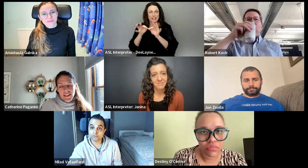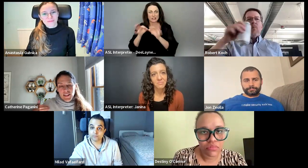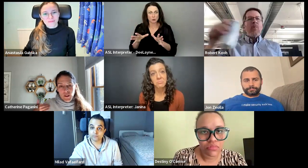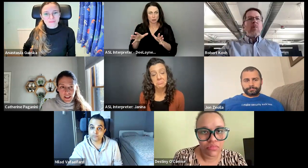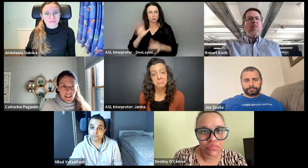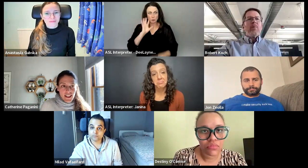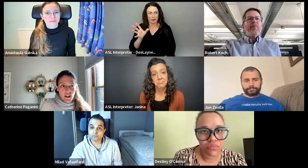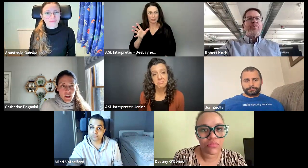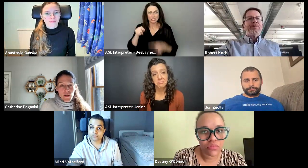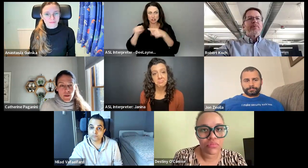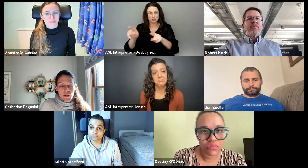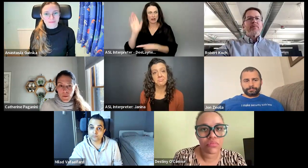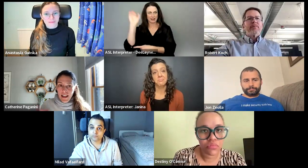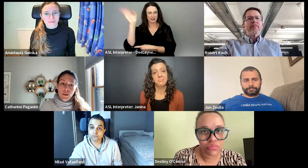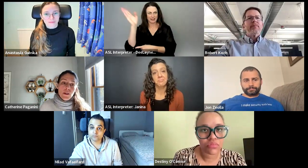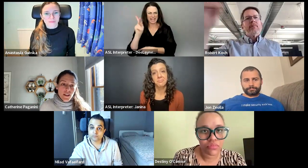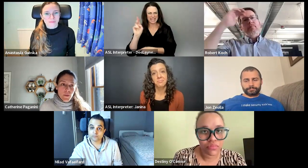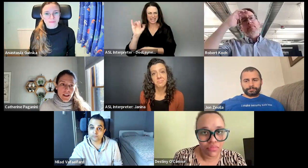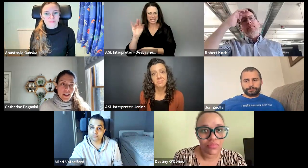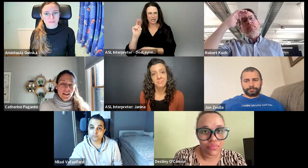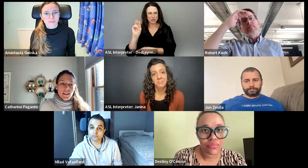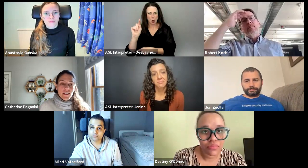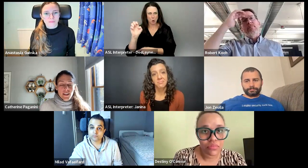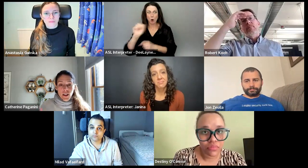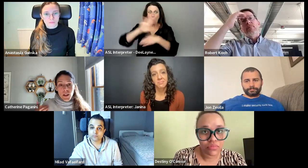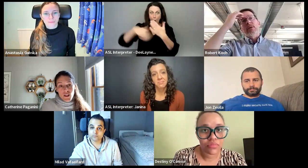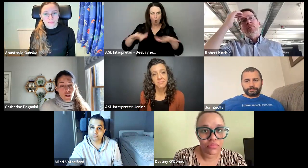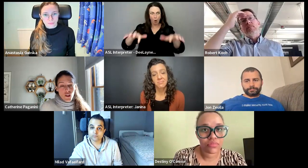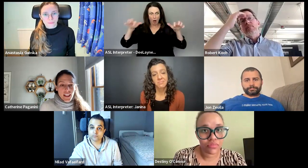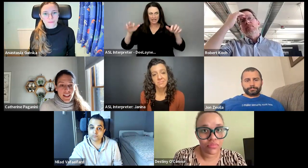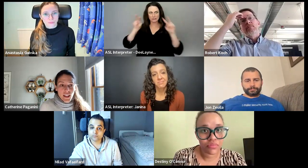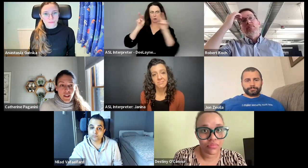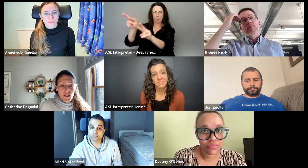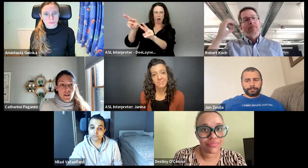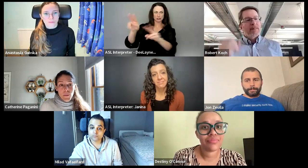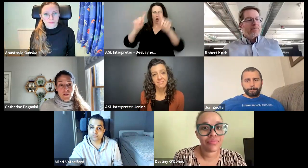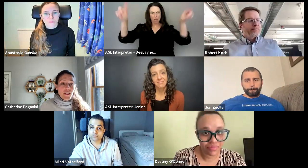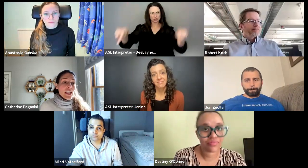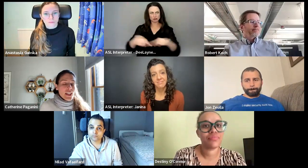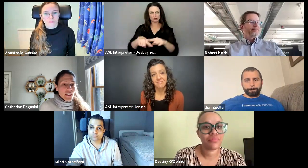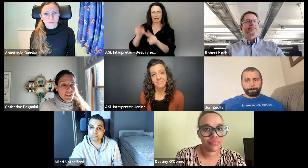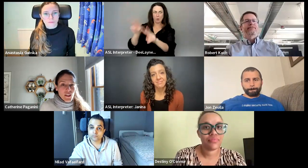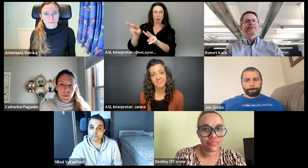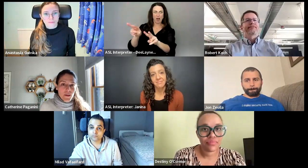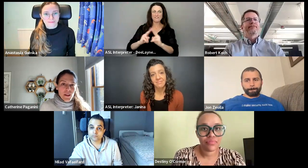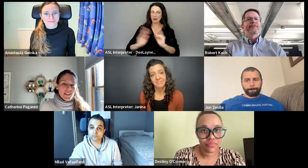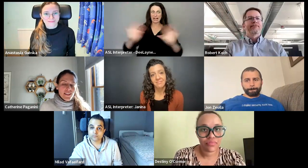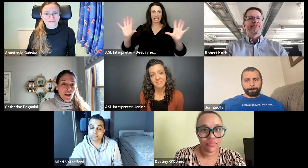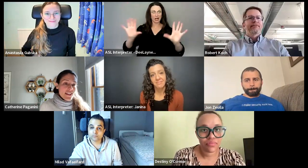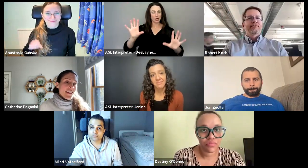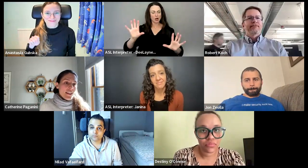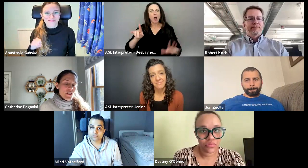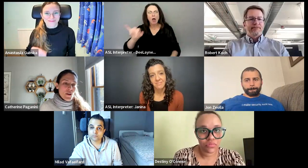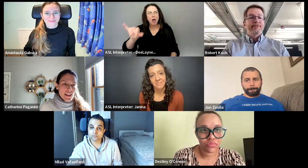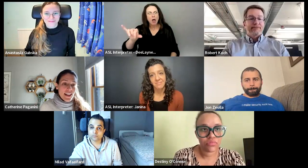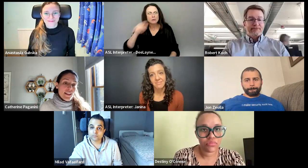during the keynotes. That's when everyone's going to be there. They're going to be on screen. So it's going to be very clear. No one